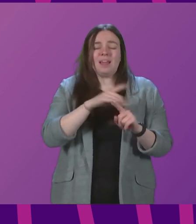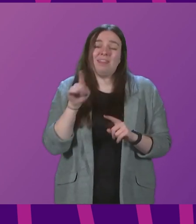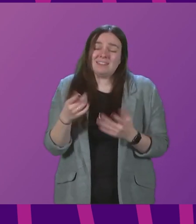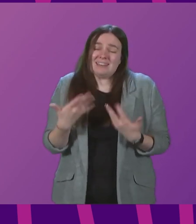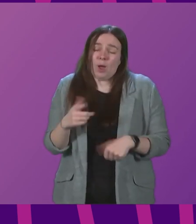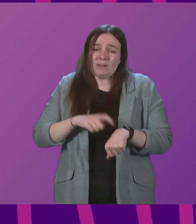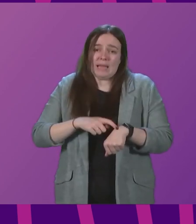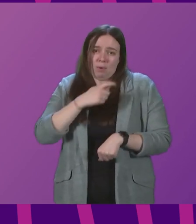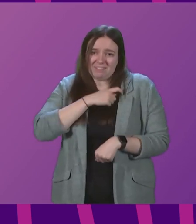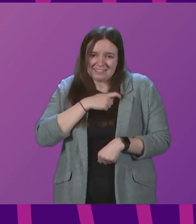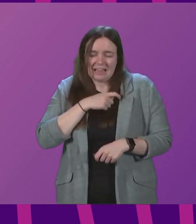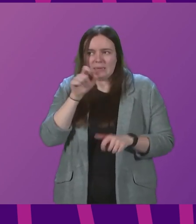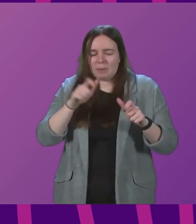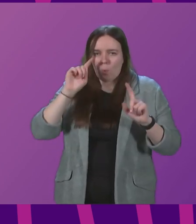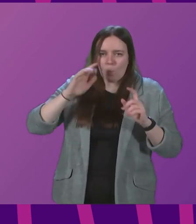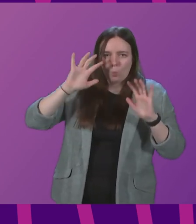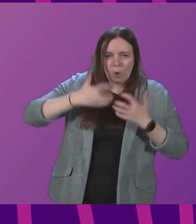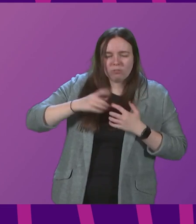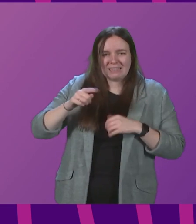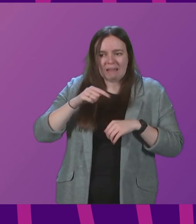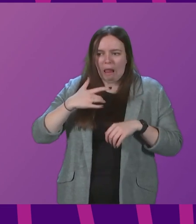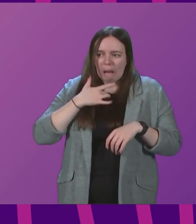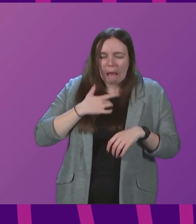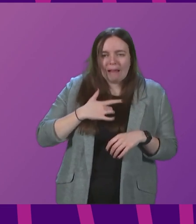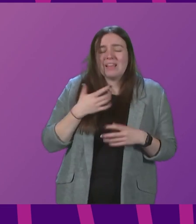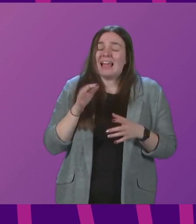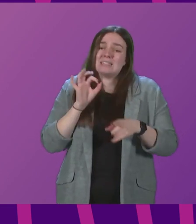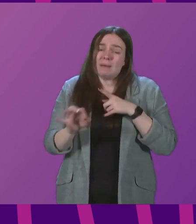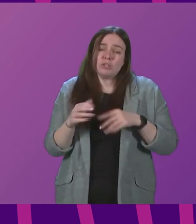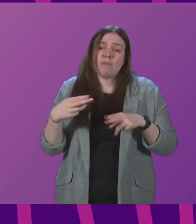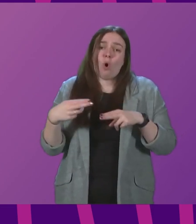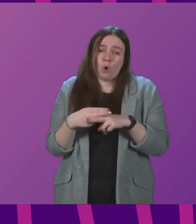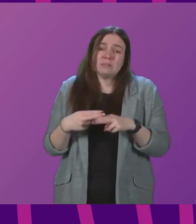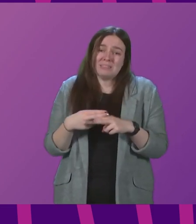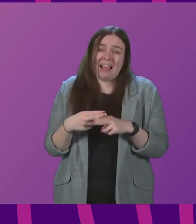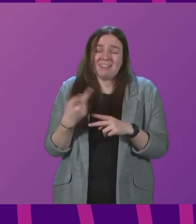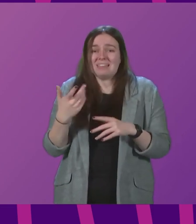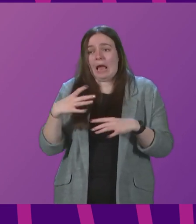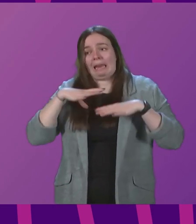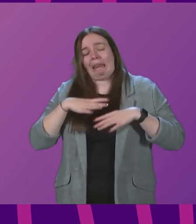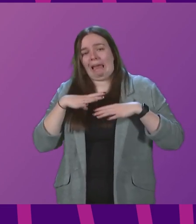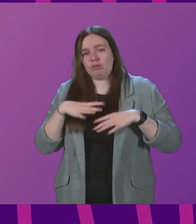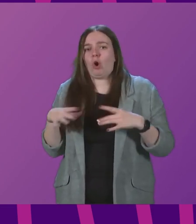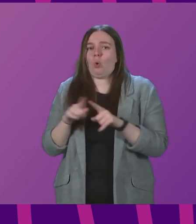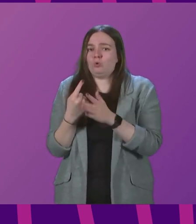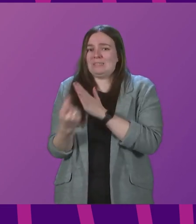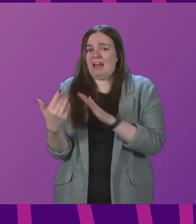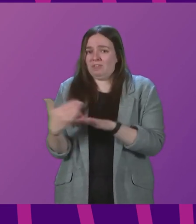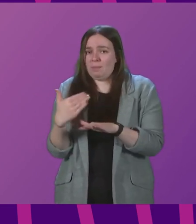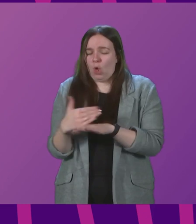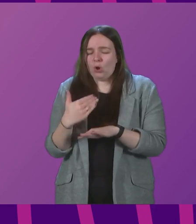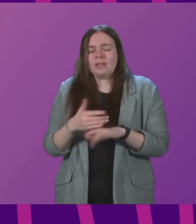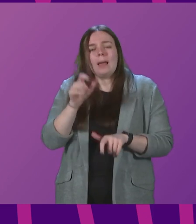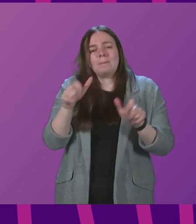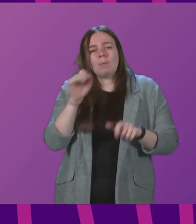about their lives and livelihoods, especially for those in the hospitality, events and leisure industries, as well as the self-employed. And people will